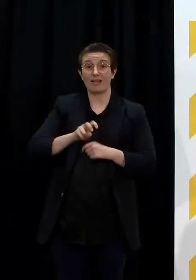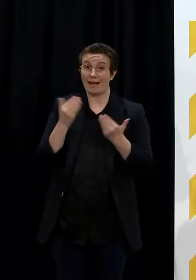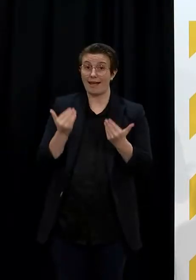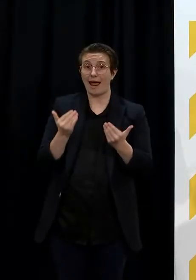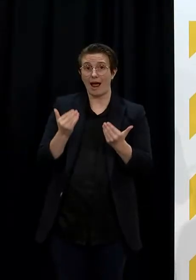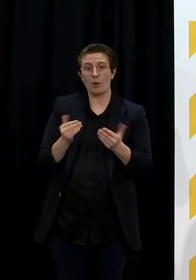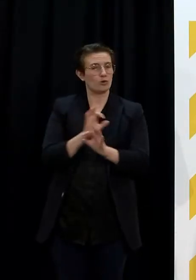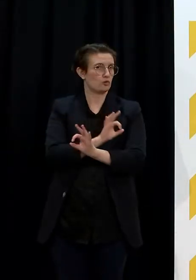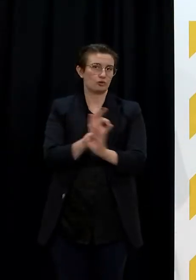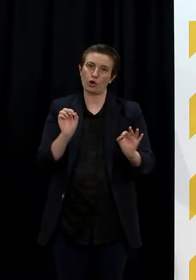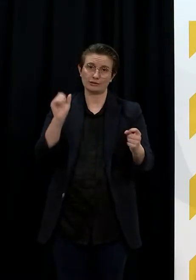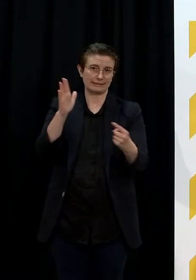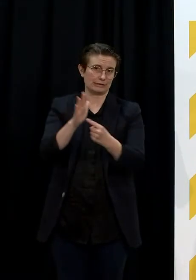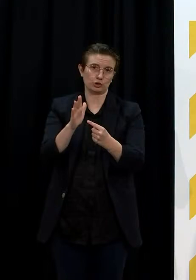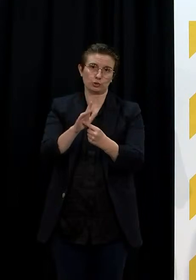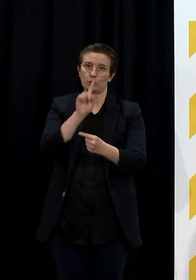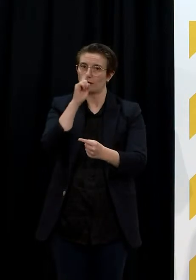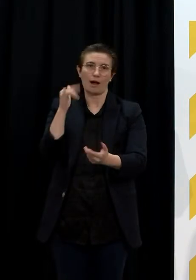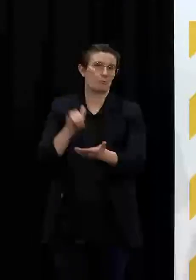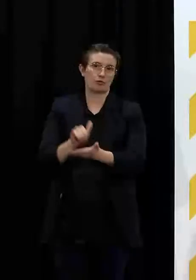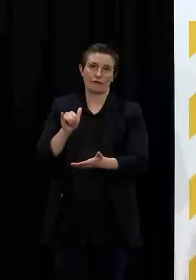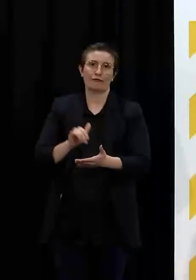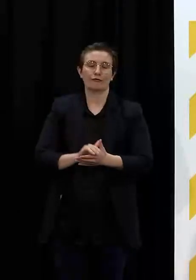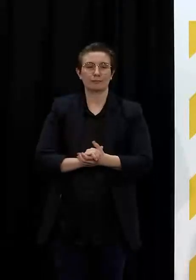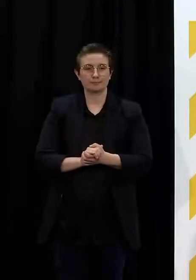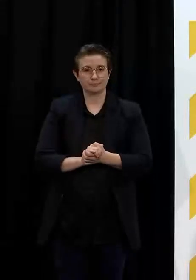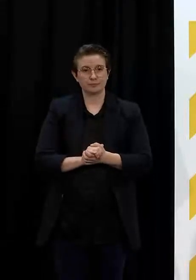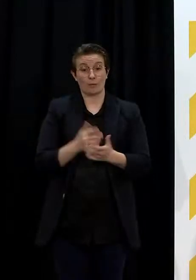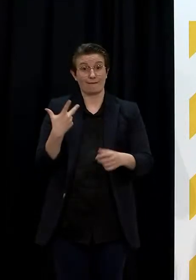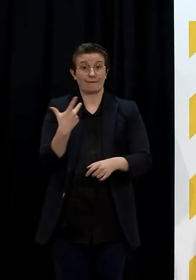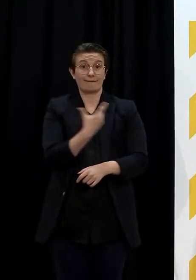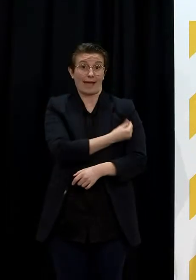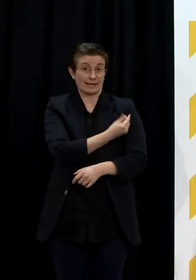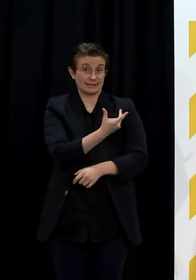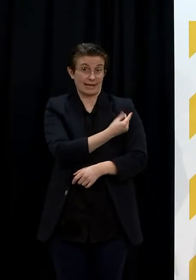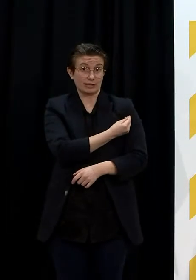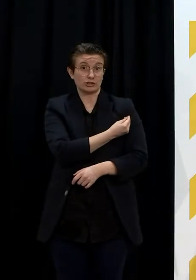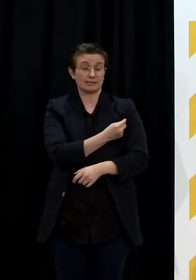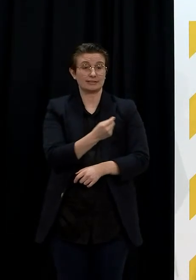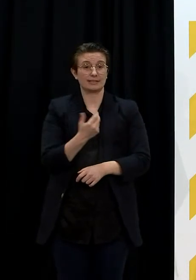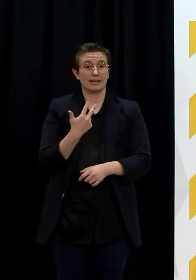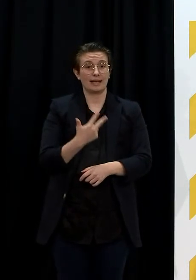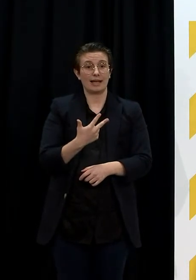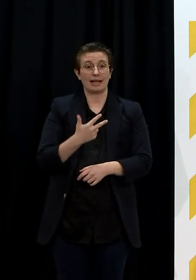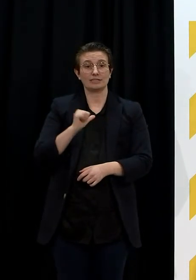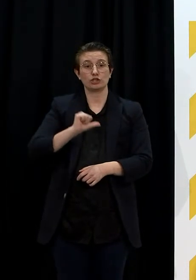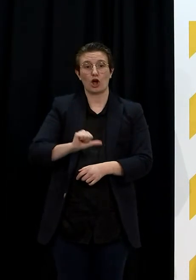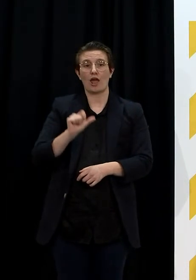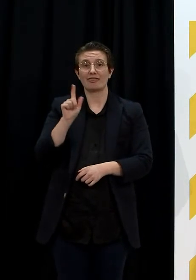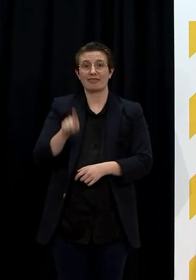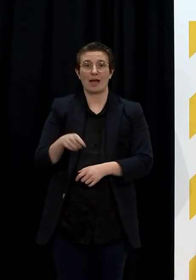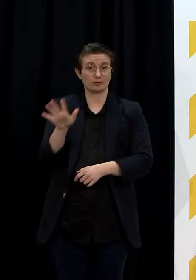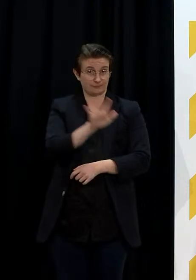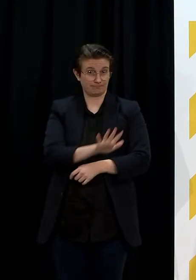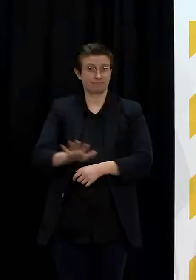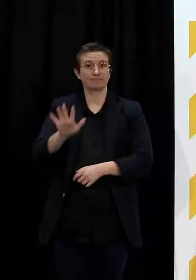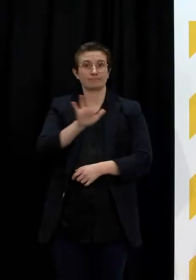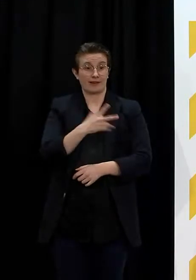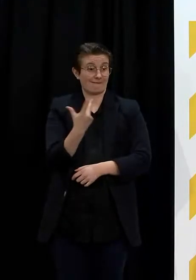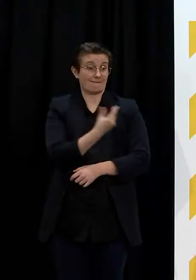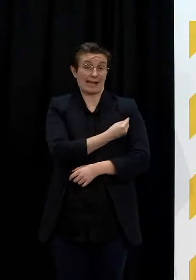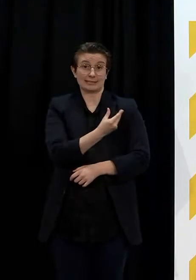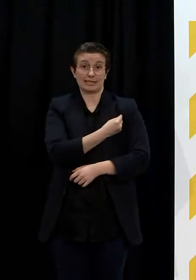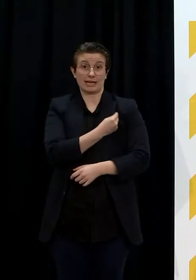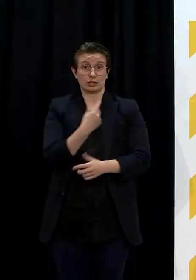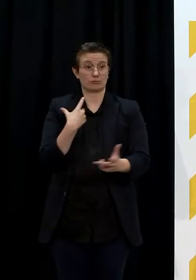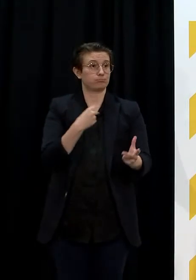In terms of our vaccine rollout, yesterday 89,546 doses were administered at 578 vaccination